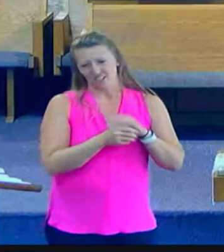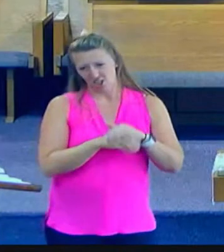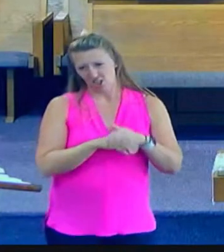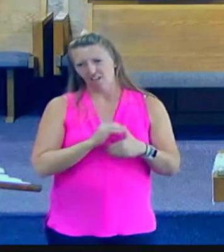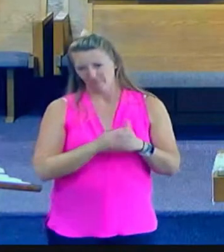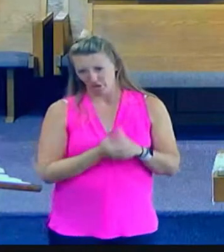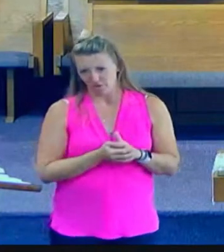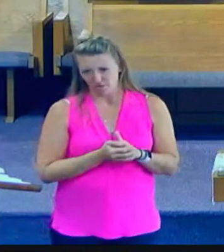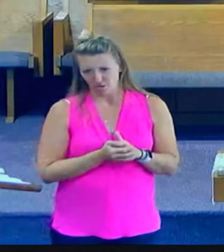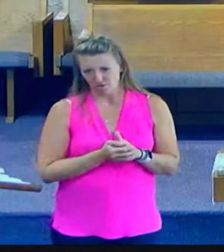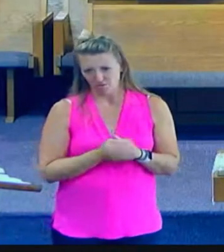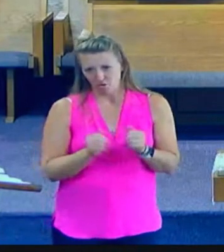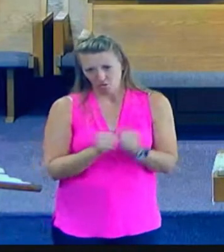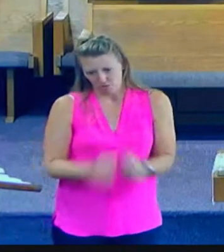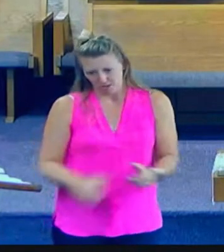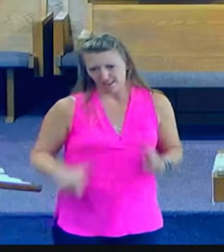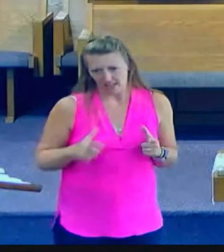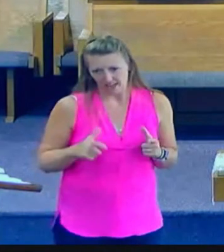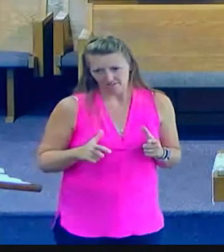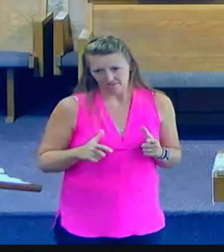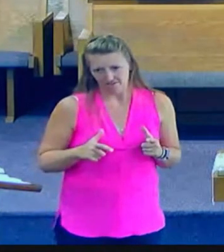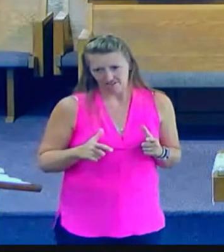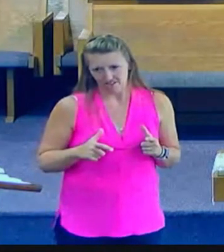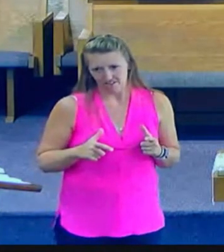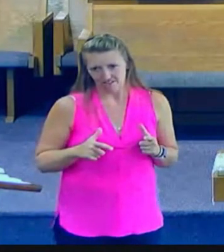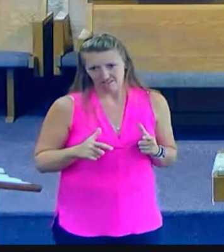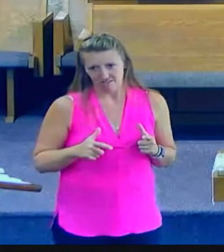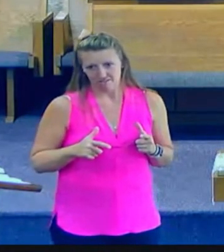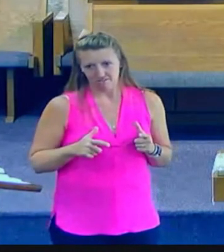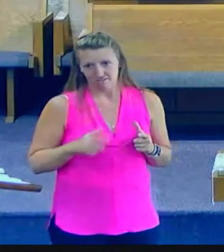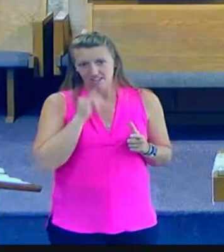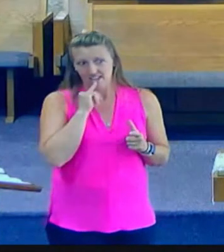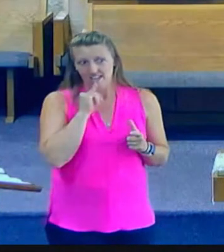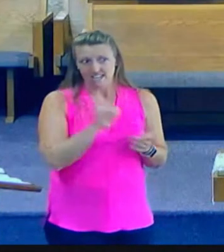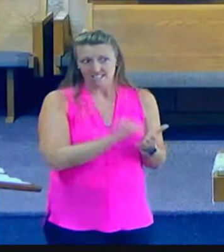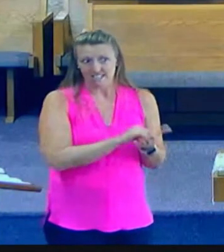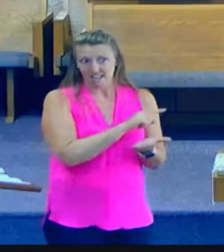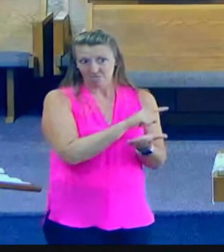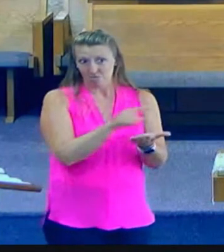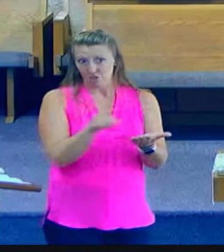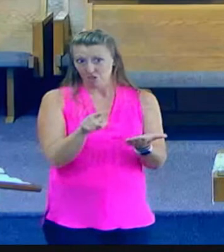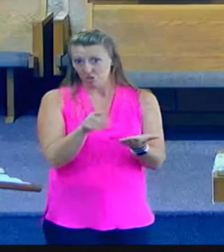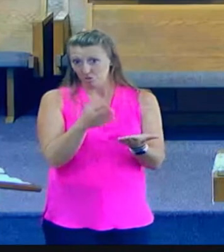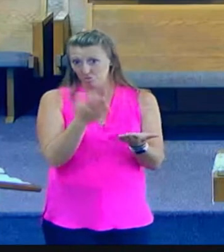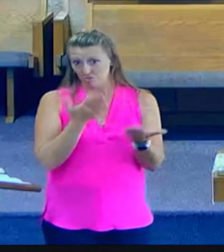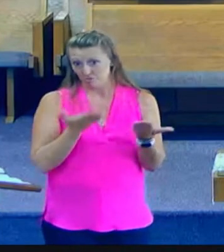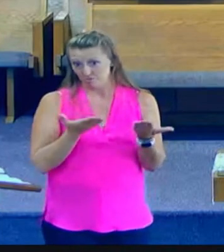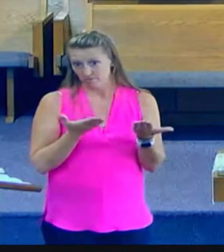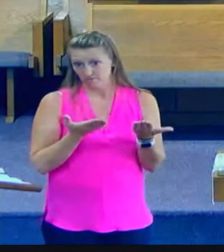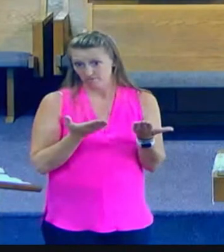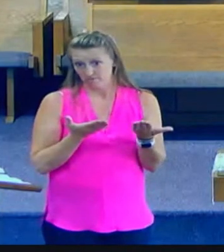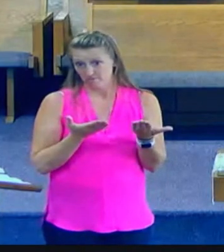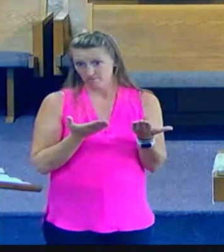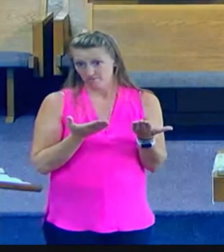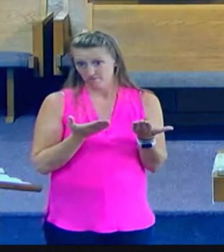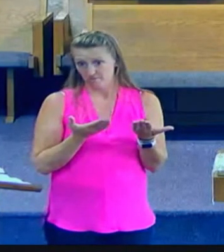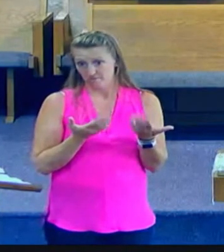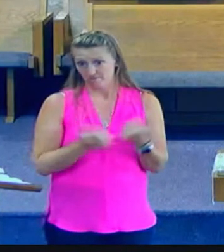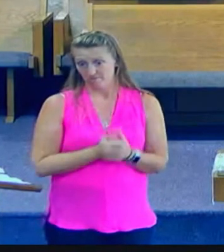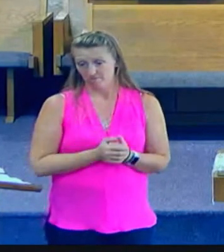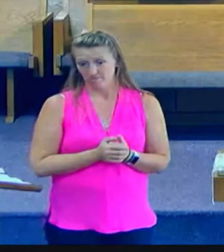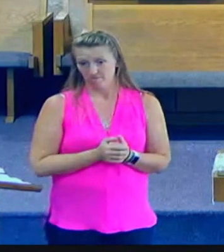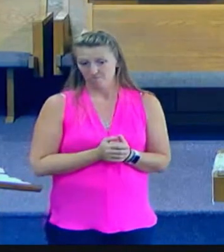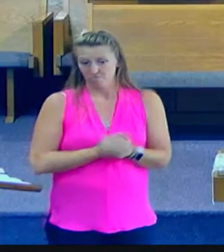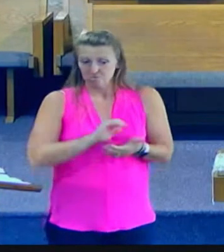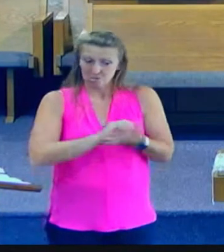in their life I wonder does that describe you today does it describe me today you see